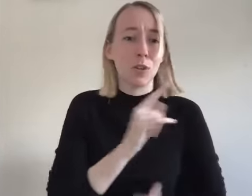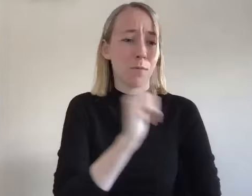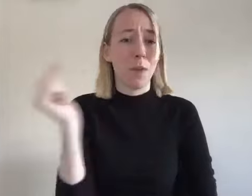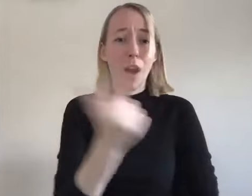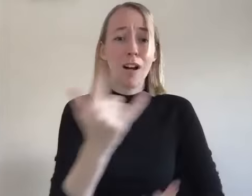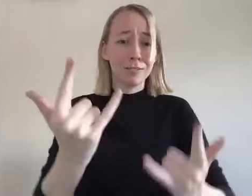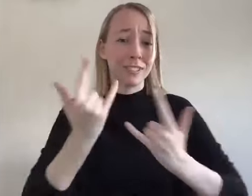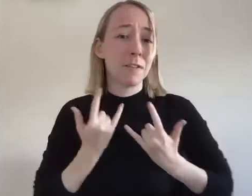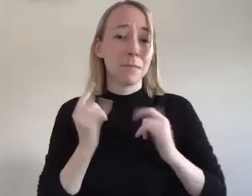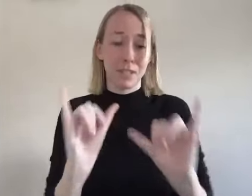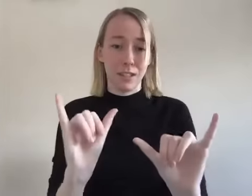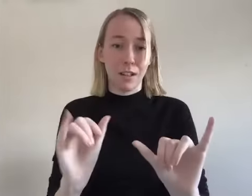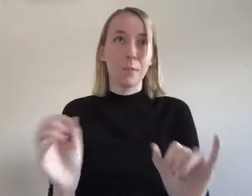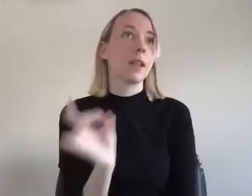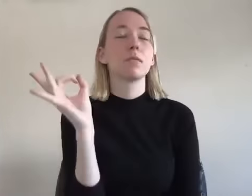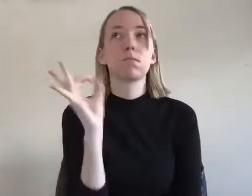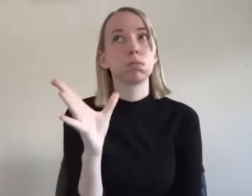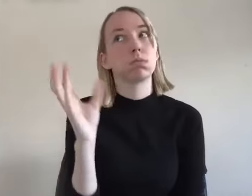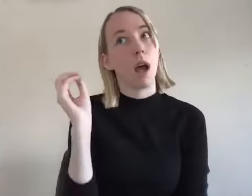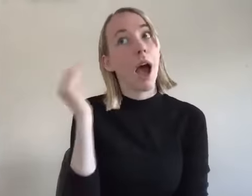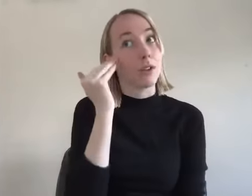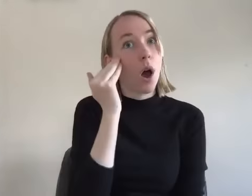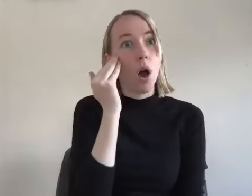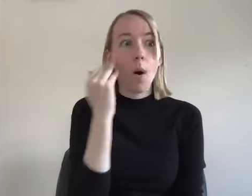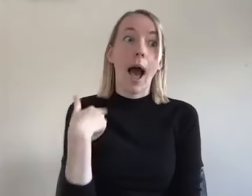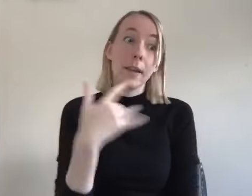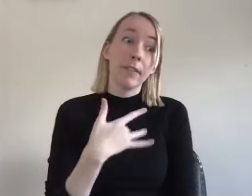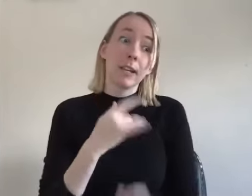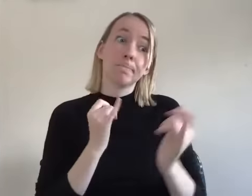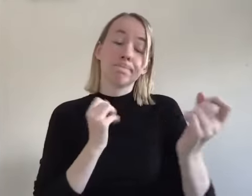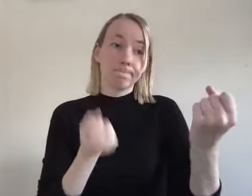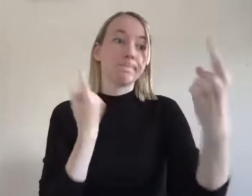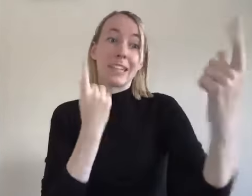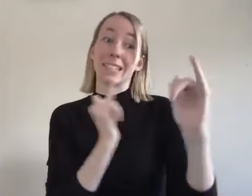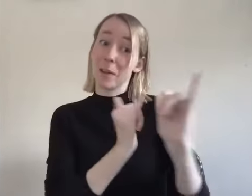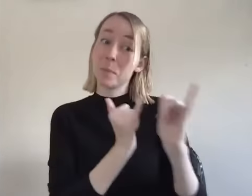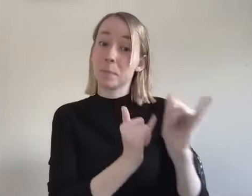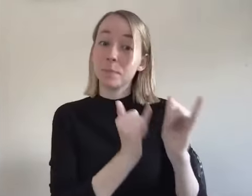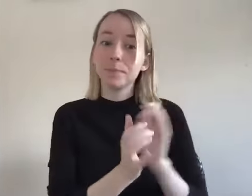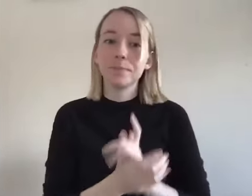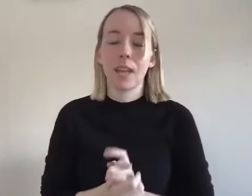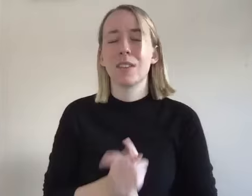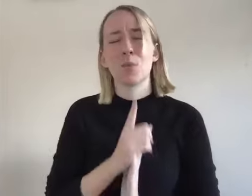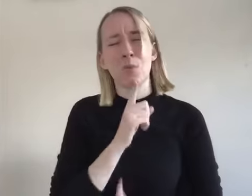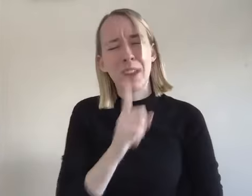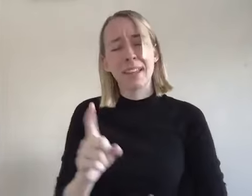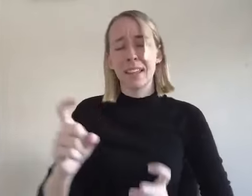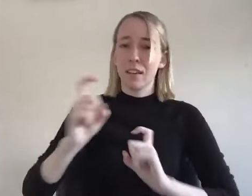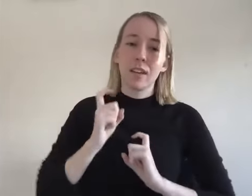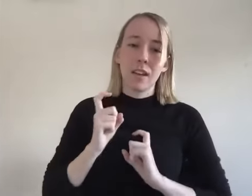'all have like loved me through it like i'm like oh my god i know i'm that that brand of crazy too and it's such a